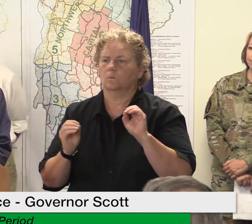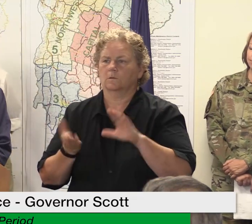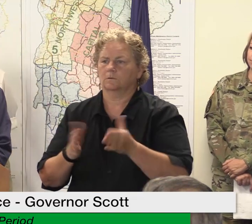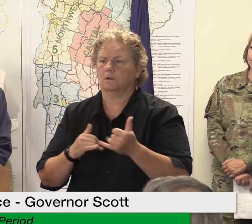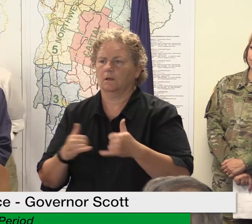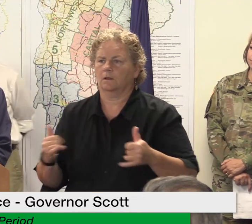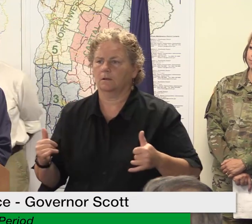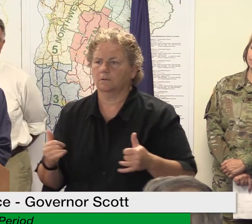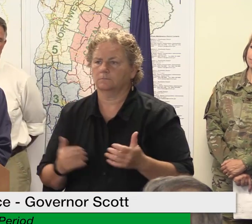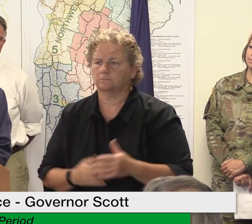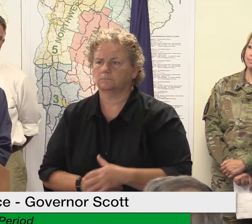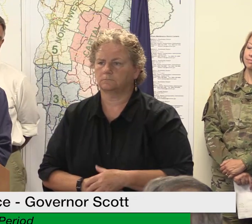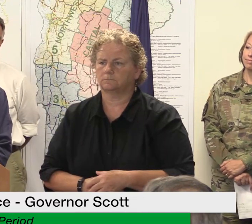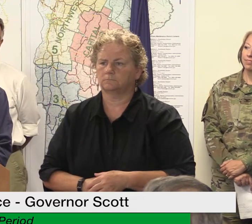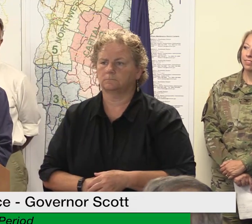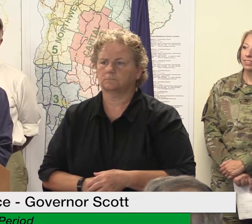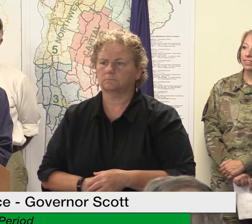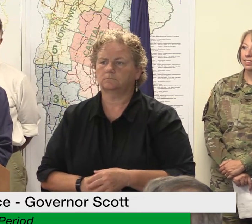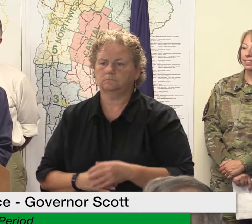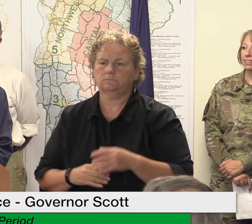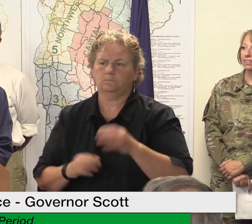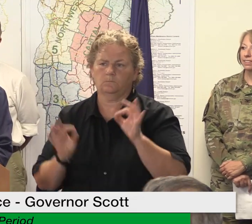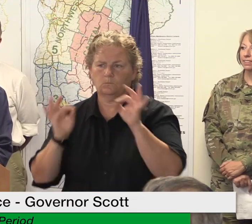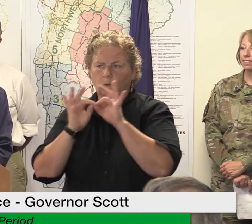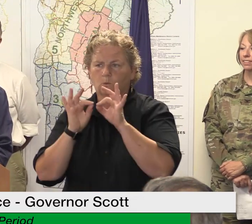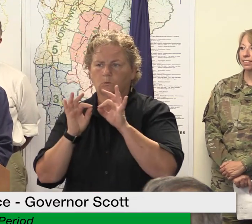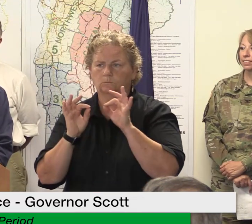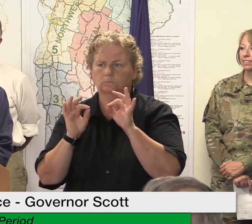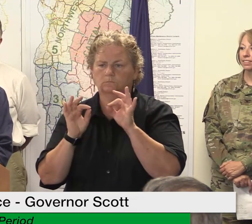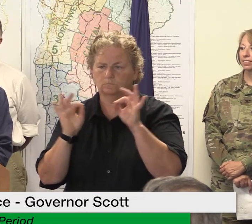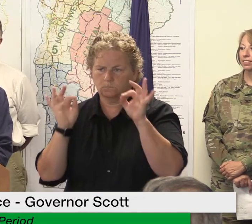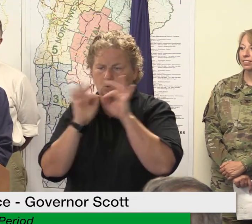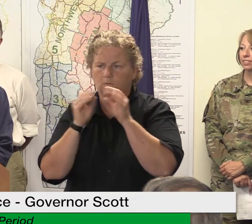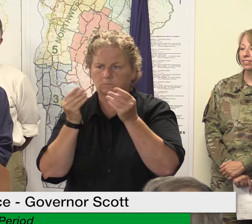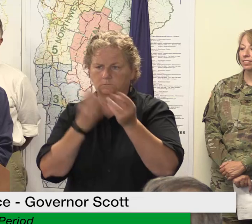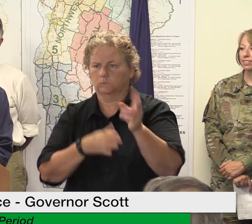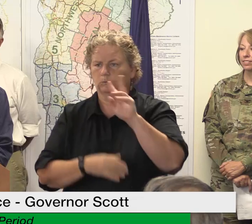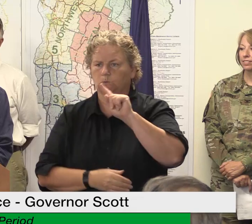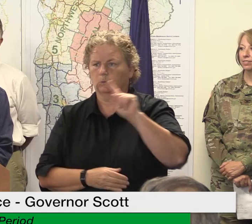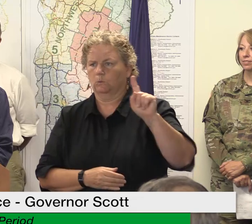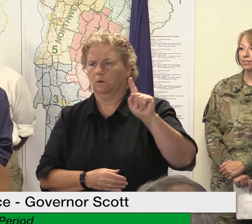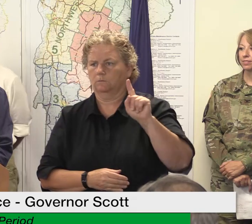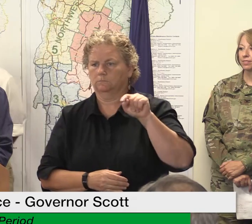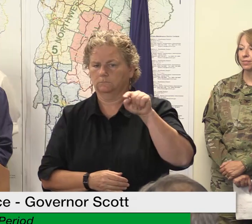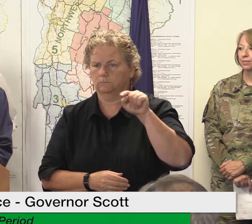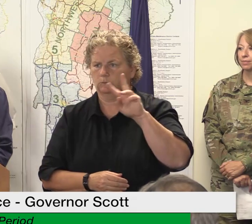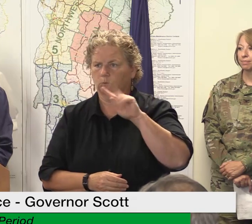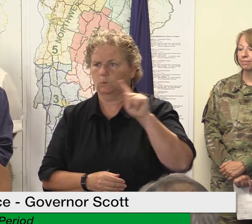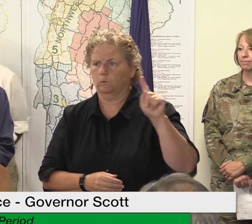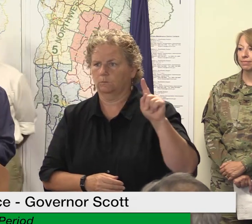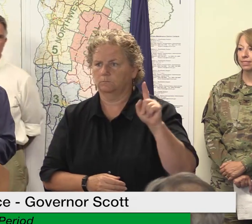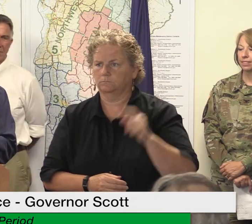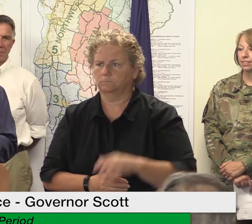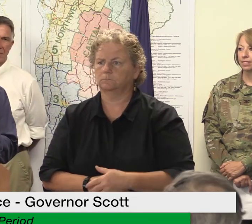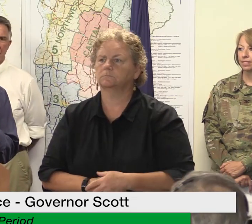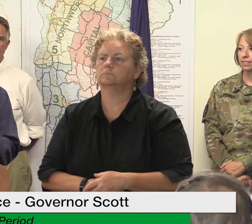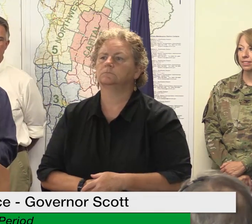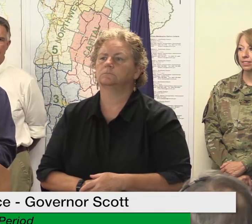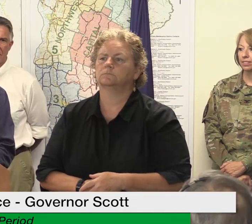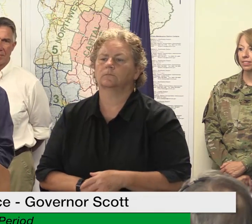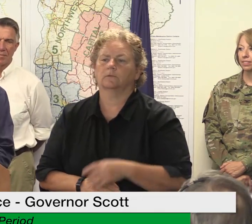locals to assess all the homes and that's why 201 is so important because sometimes you just don't know we all live in